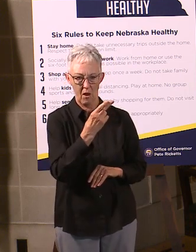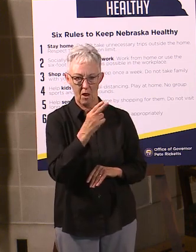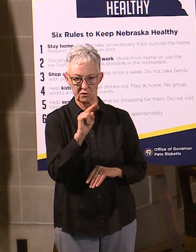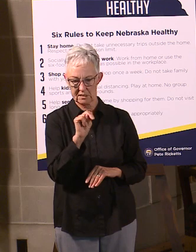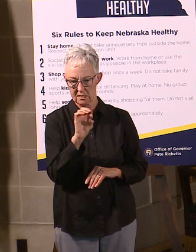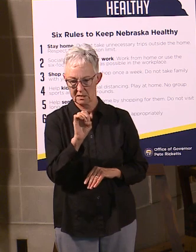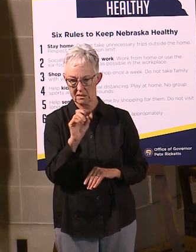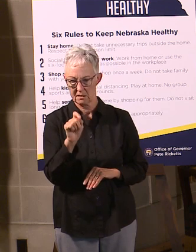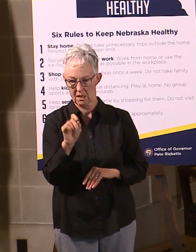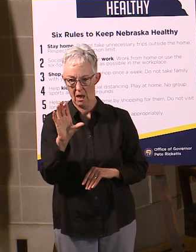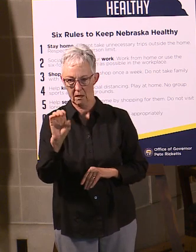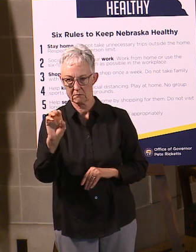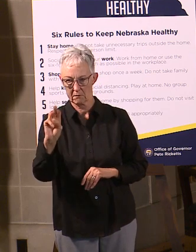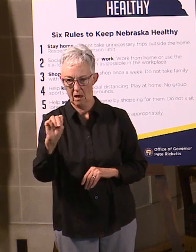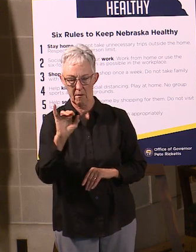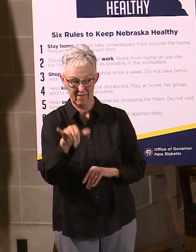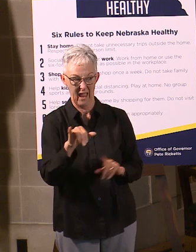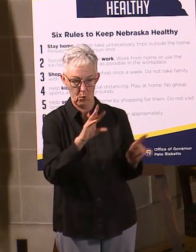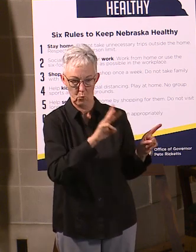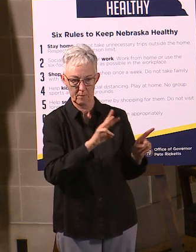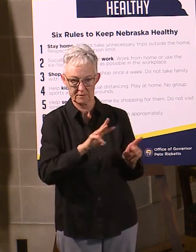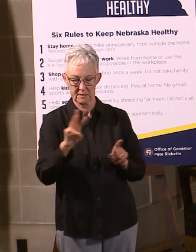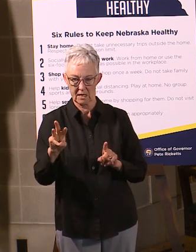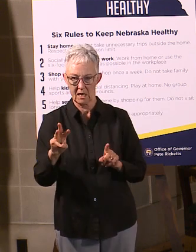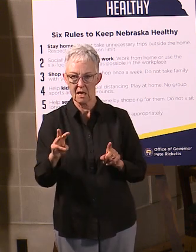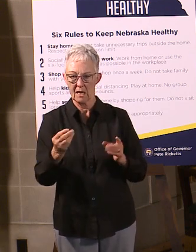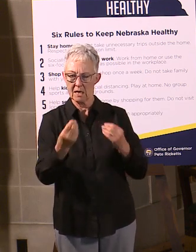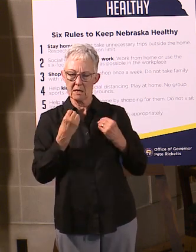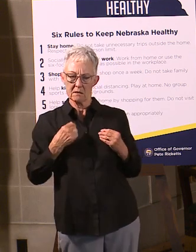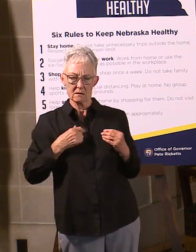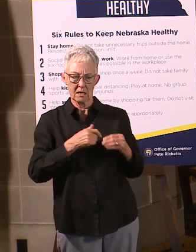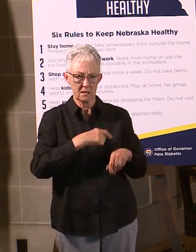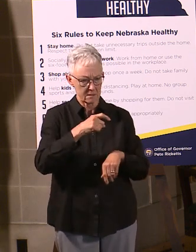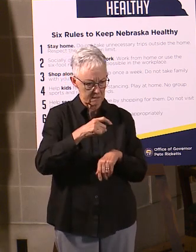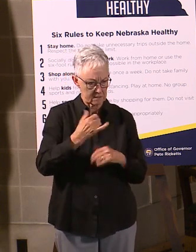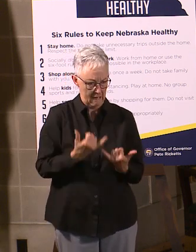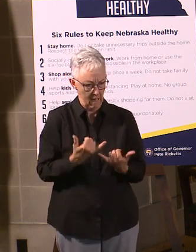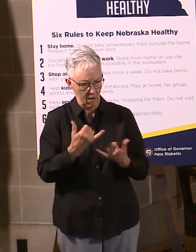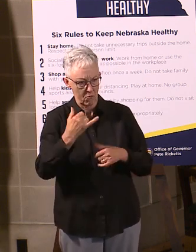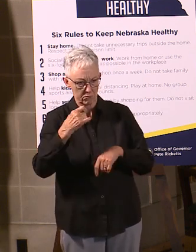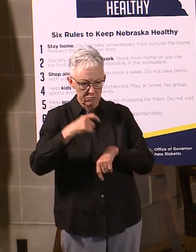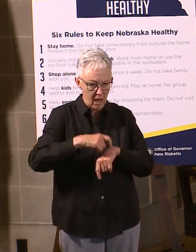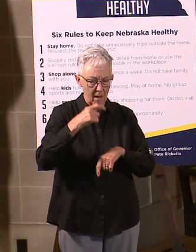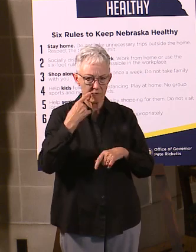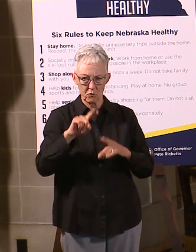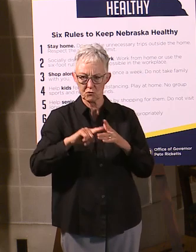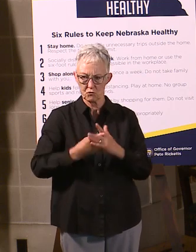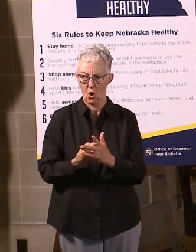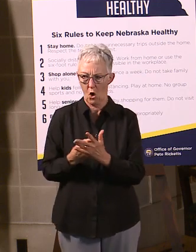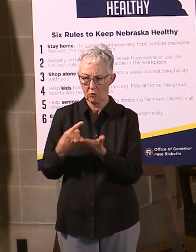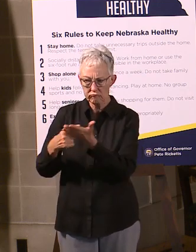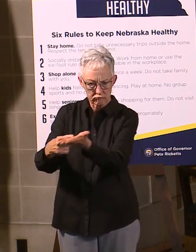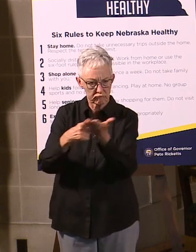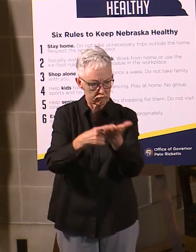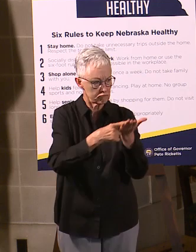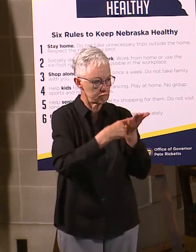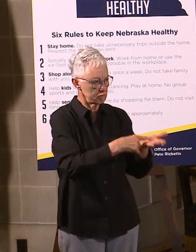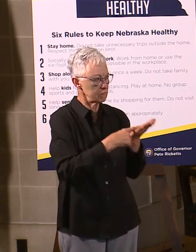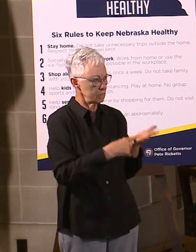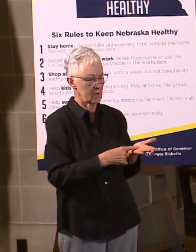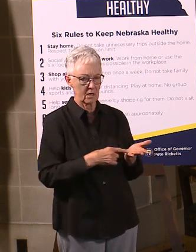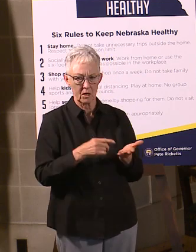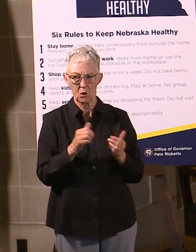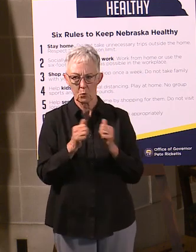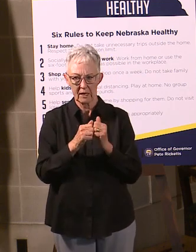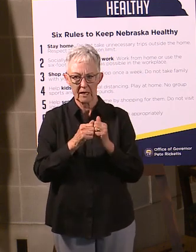gives us a chance to start to have conversations in our educational leadership. I'll have leaders from all over the state engaging with